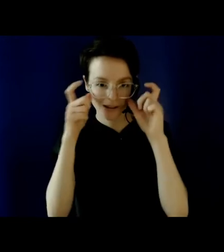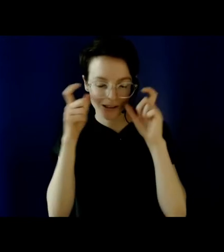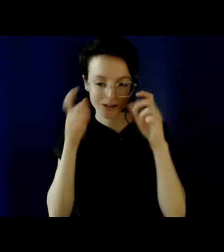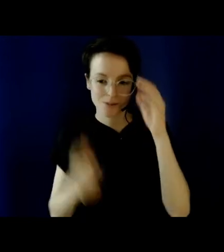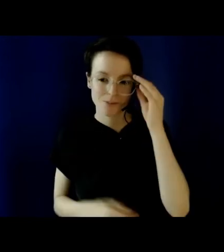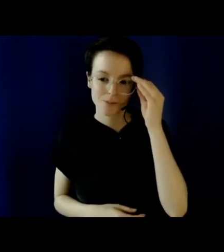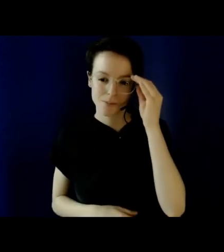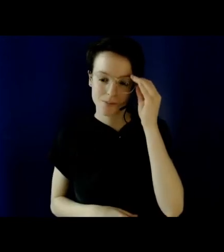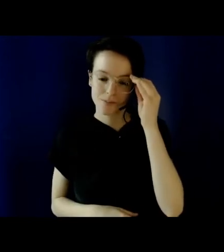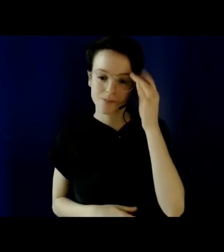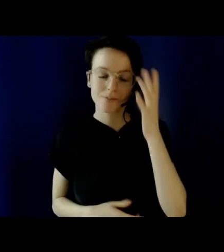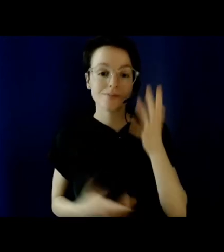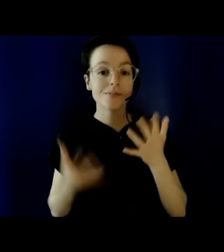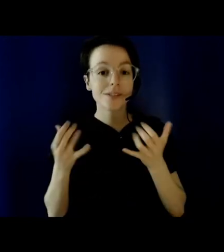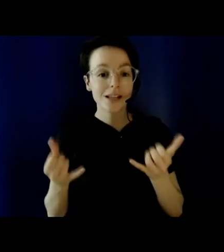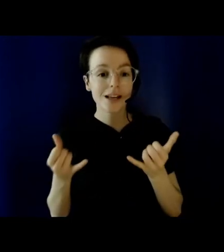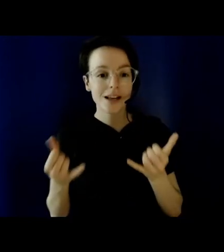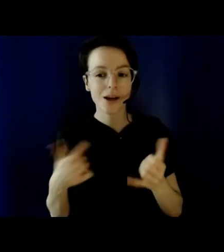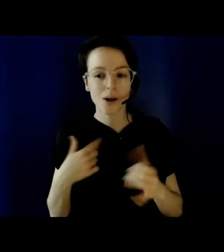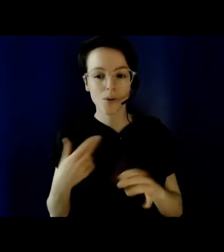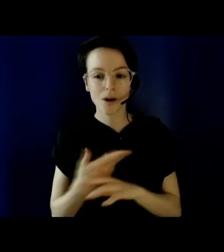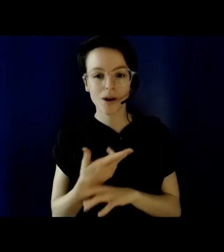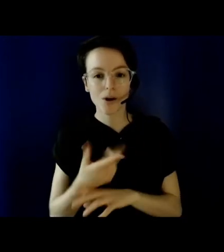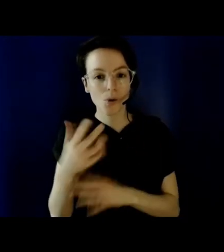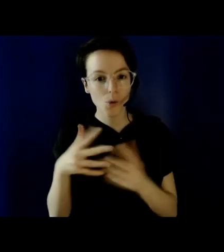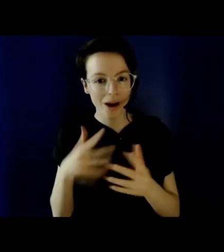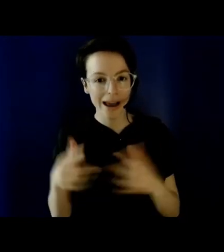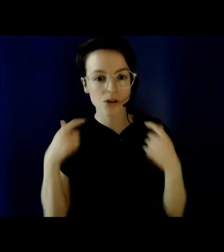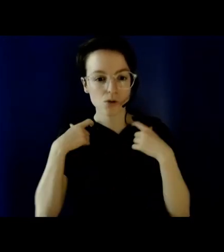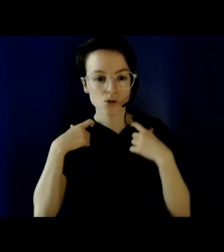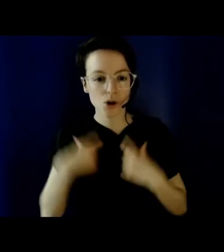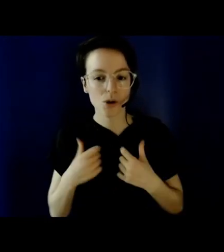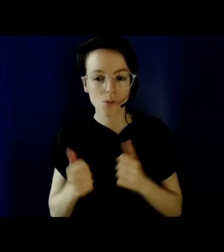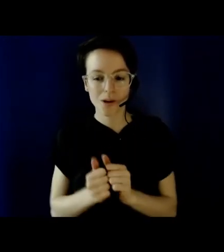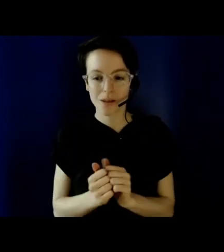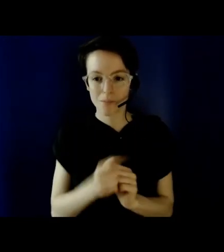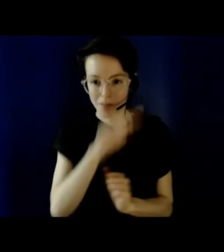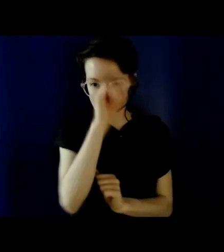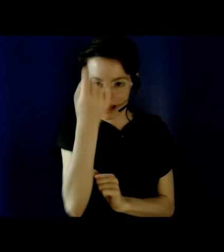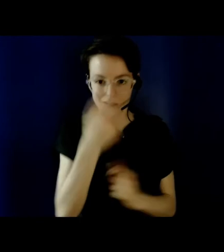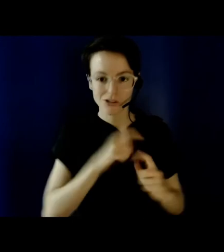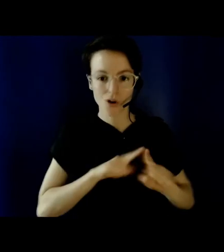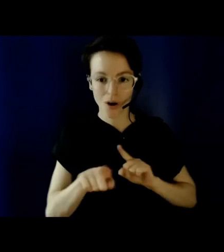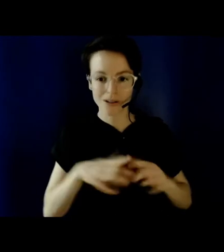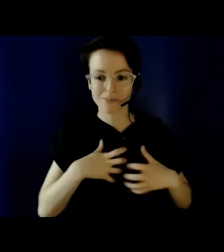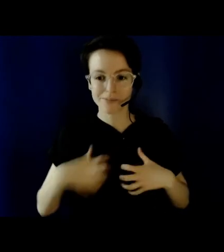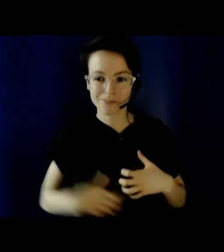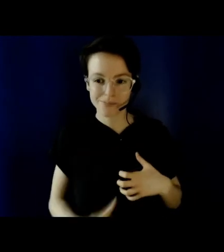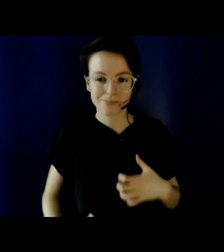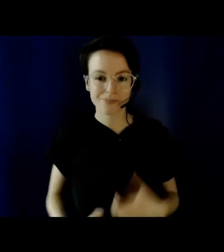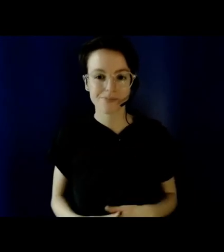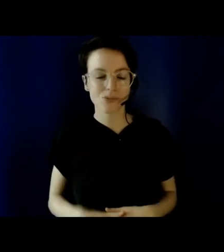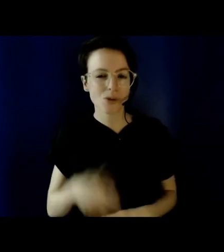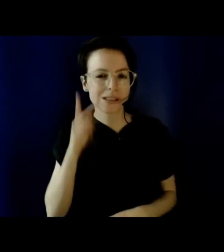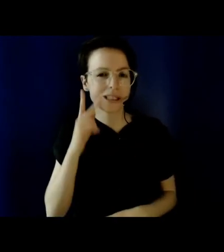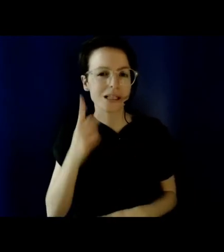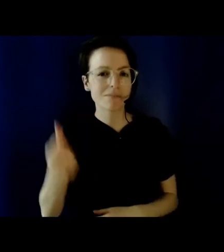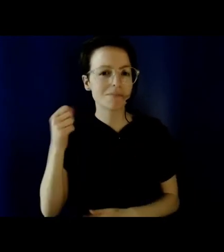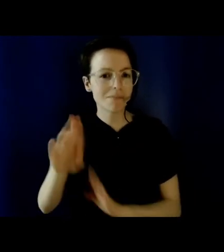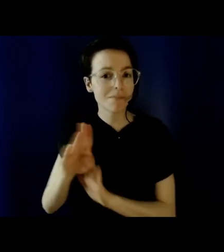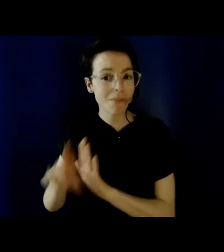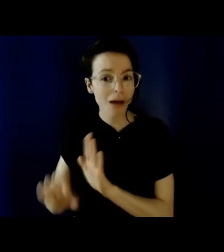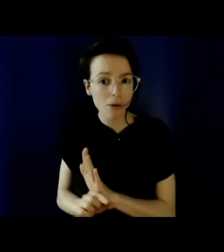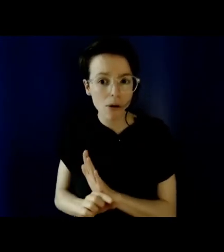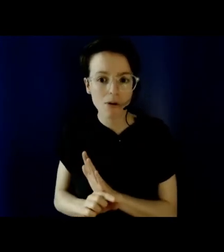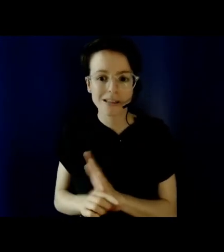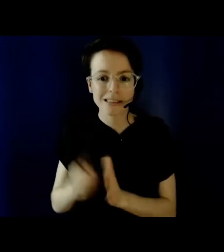Today I'm wearing a grey shirt with black stars on it. And in the background, there's a few bookshelves and an army